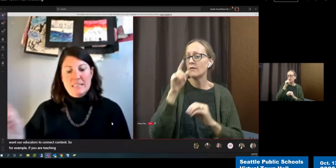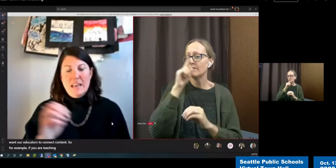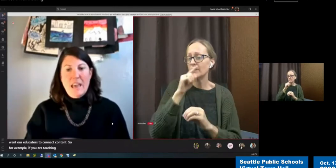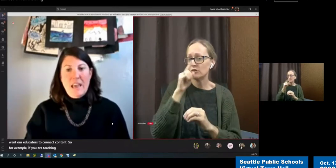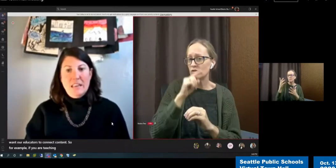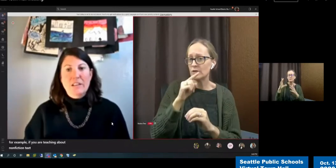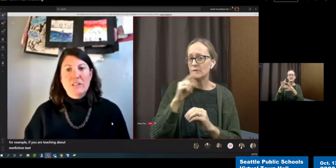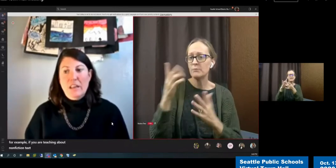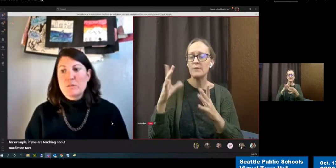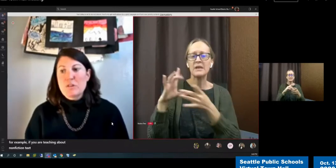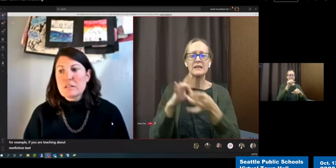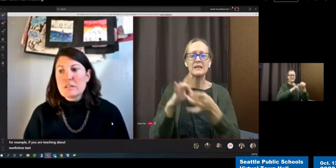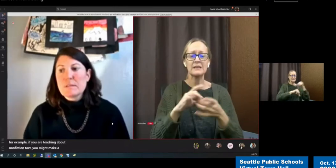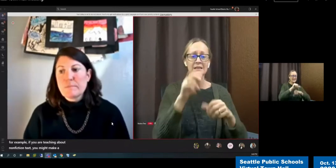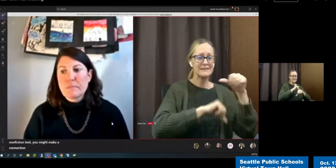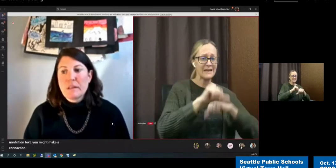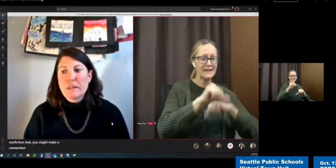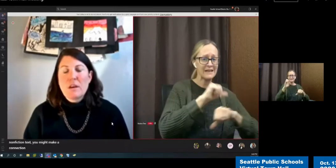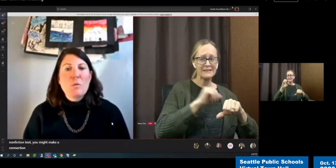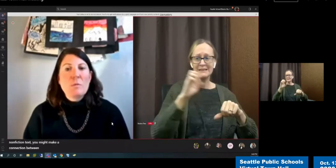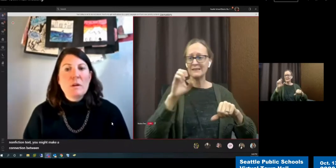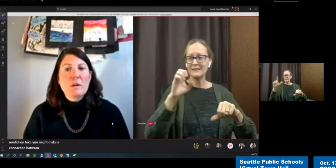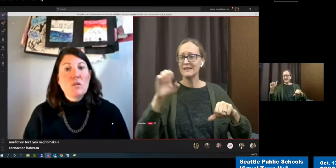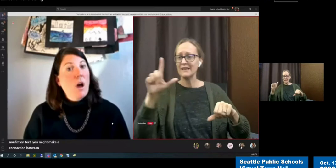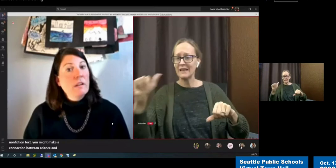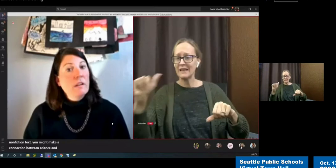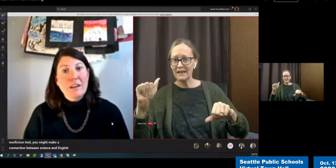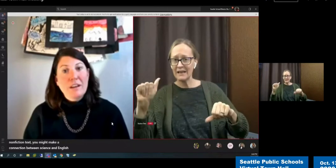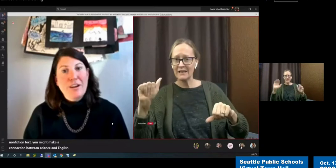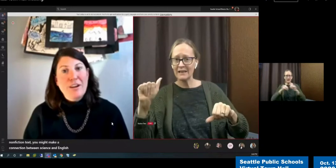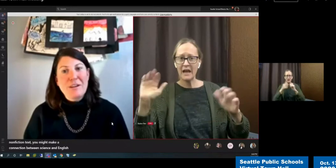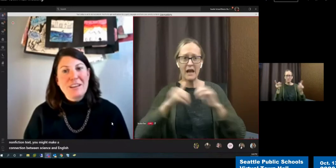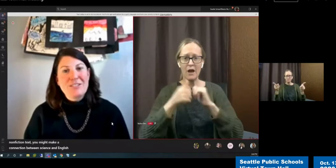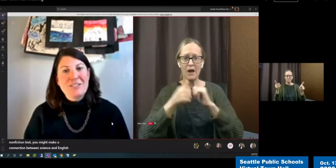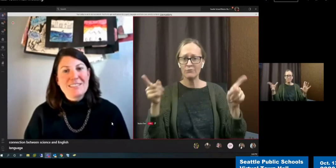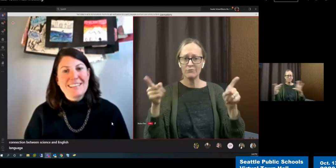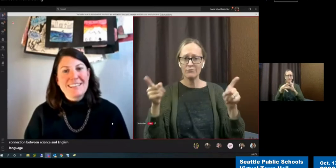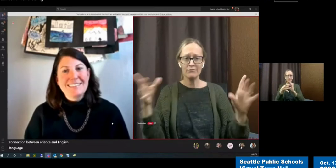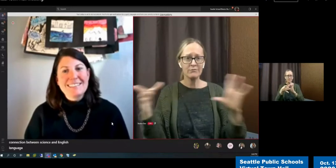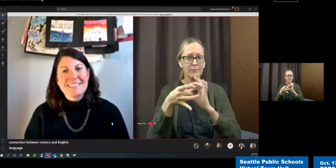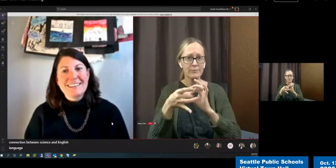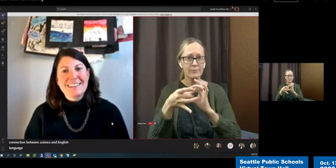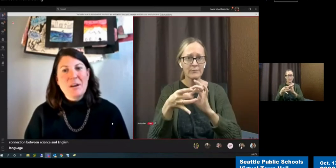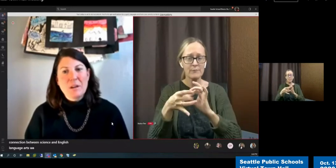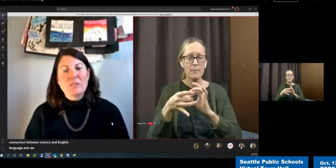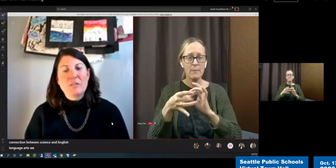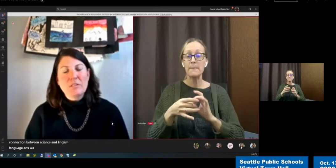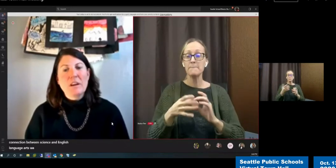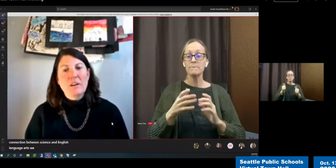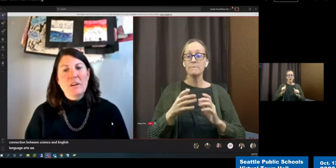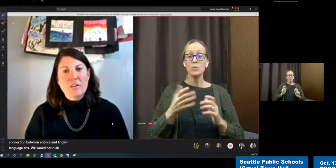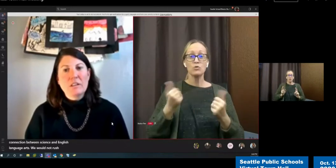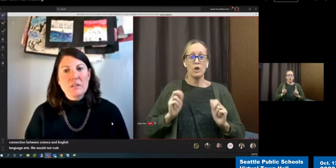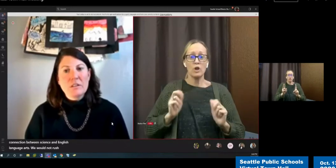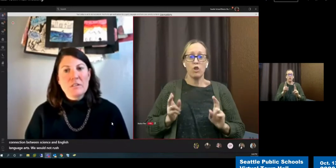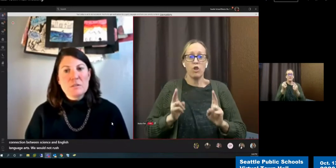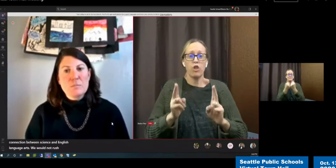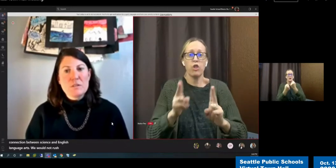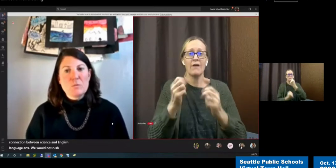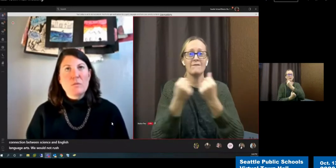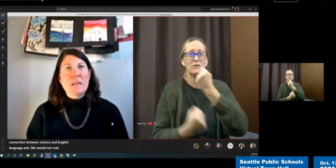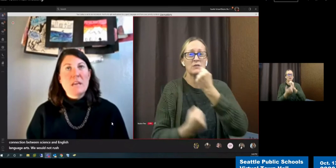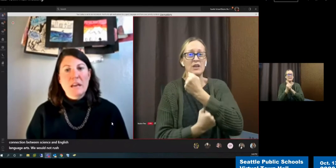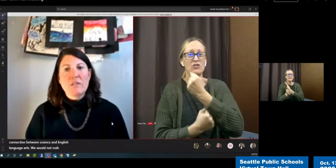and English language arts. We would not rush our foundational skills, especially our early learners,